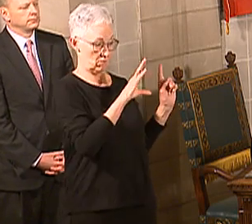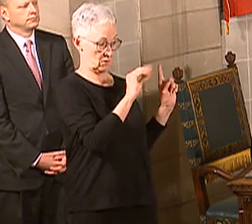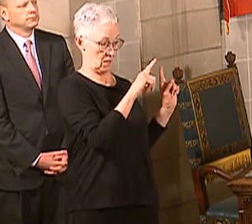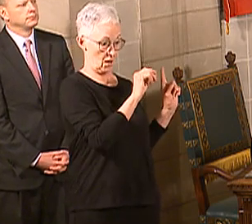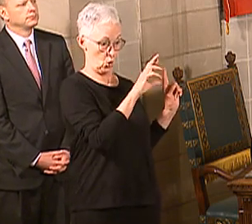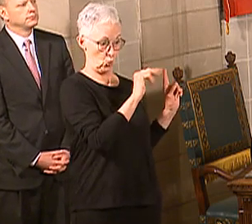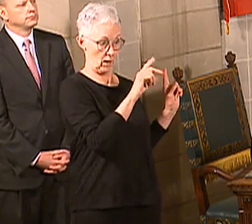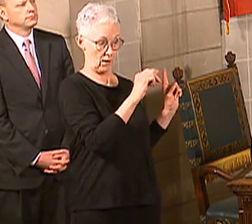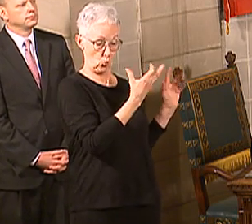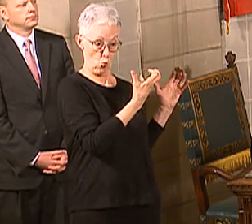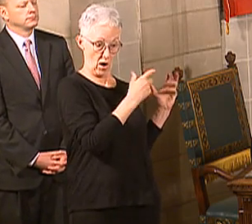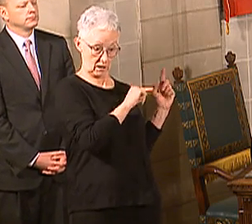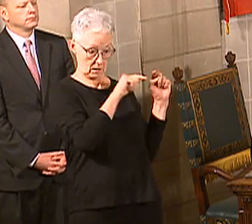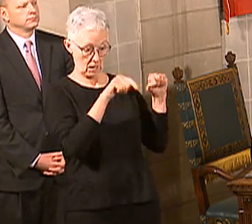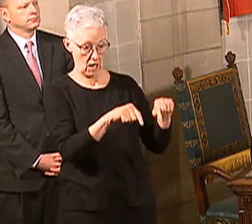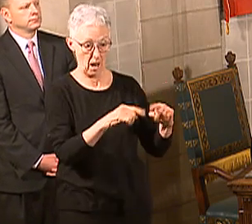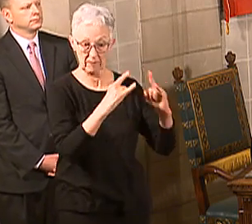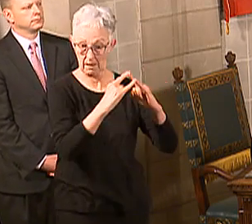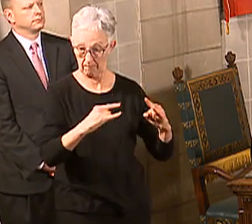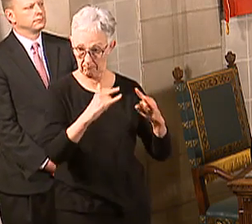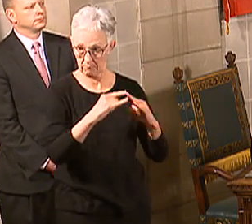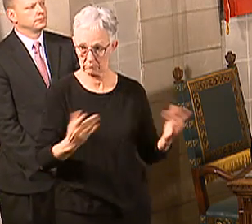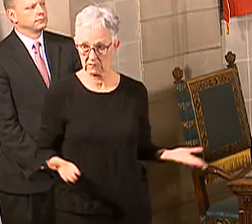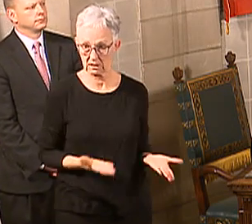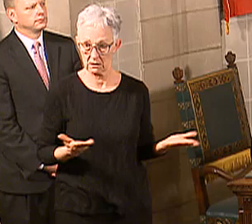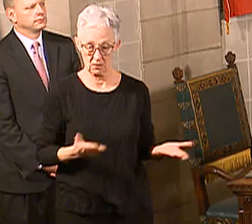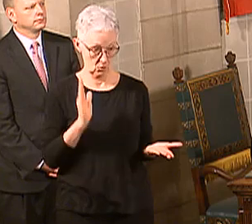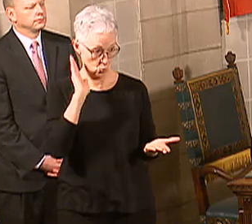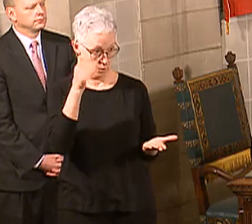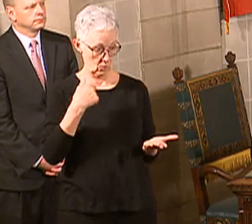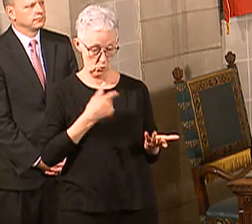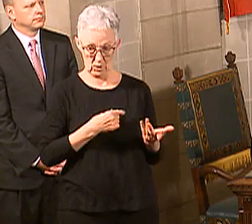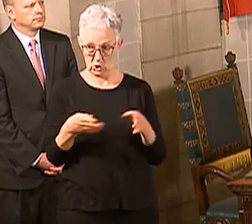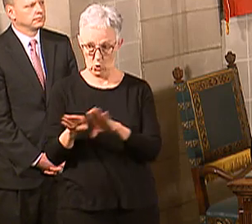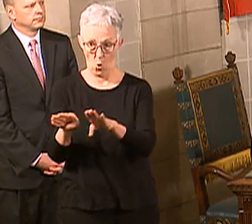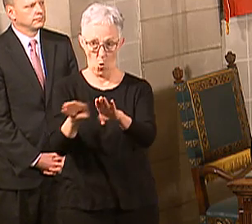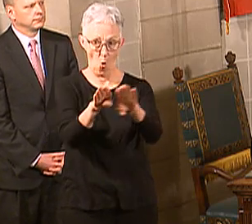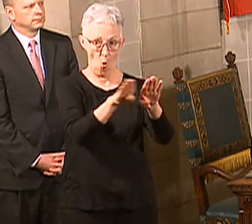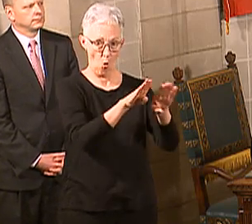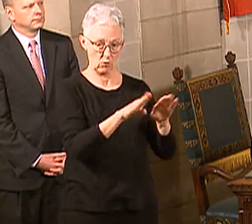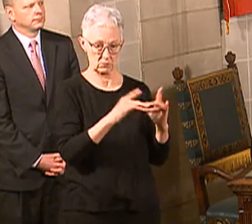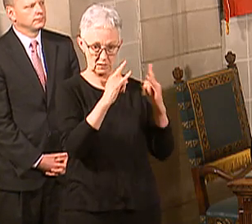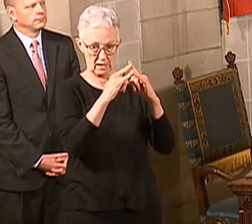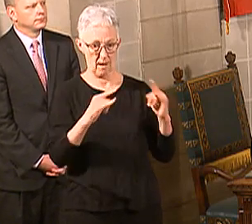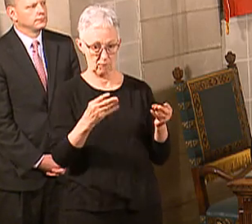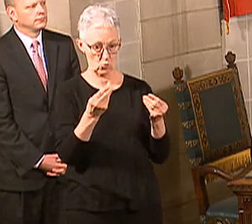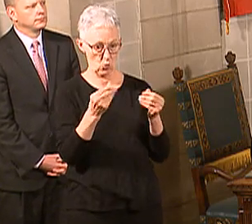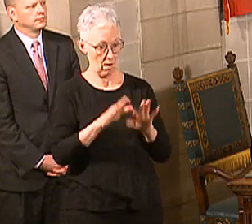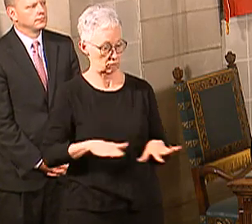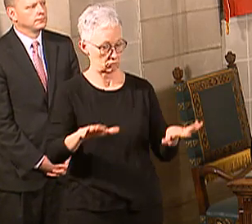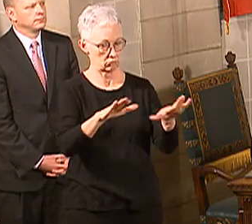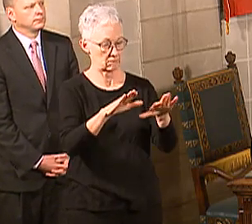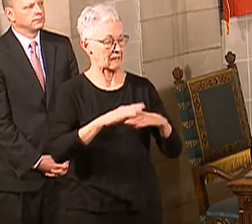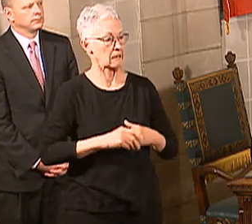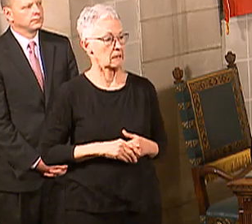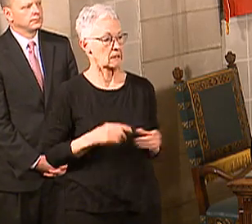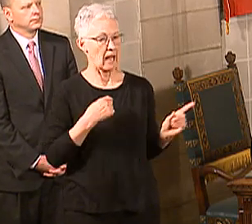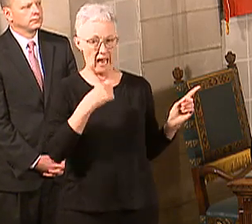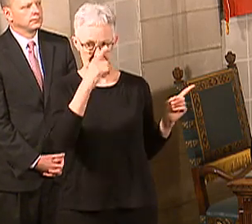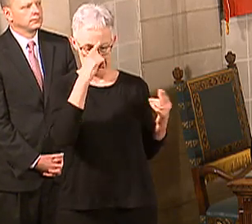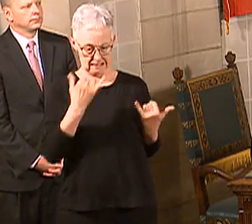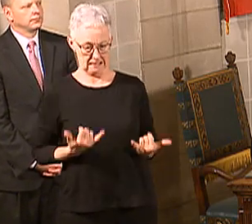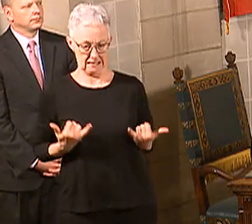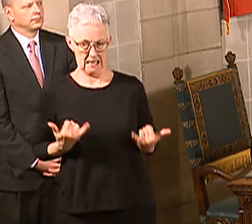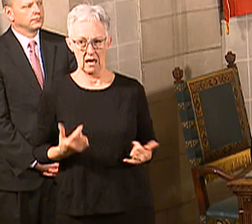be allowed to come over here and are we going to close those campgrounds and so forth? I would say that is something, you know, right now I believe Game of Parks has closed